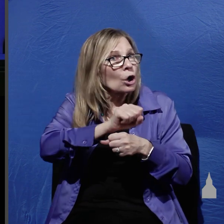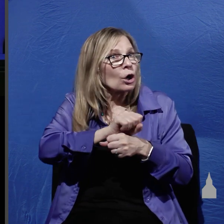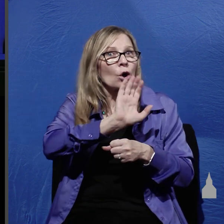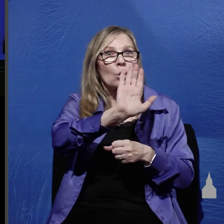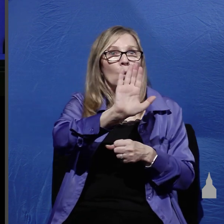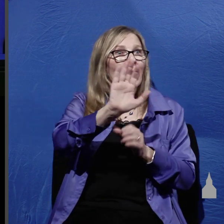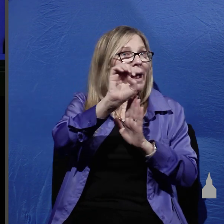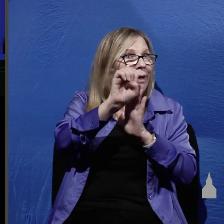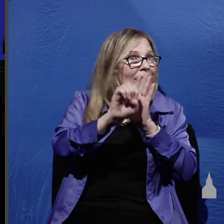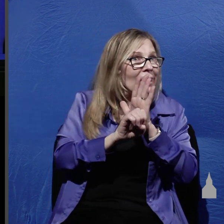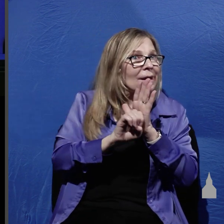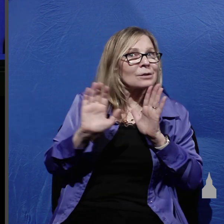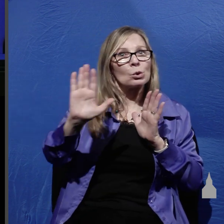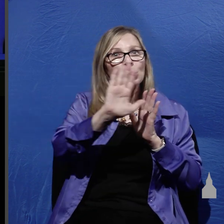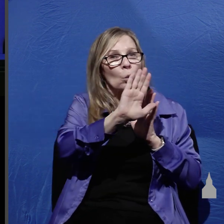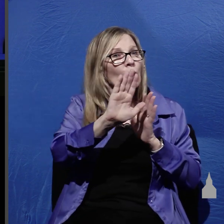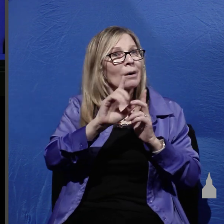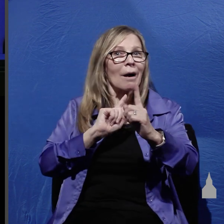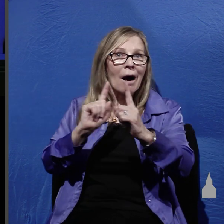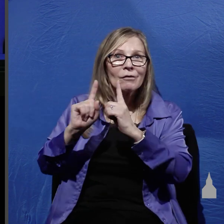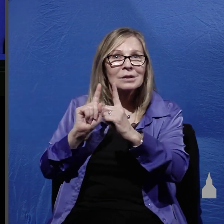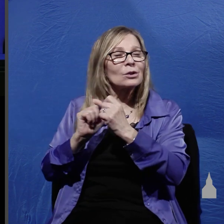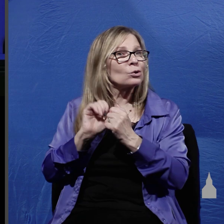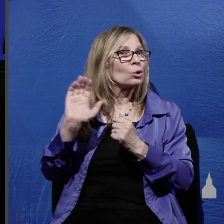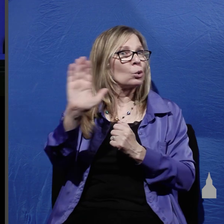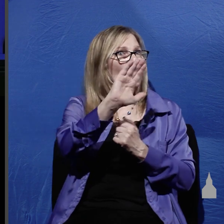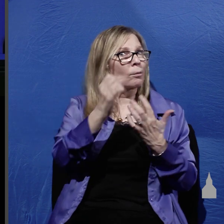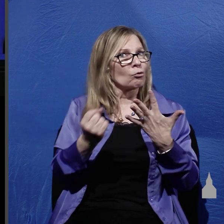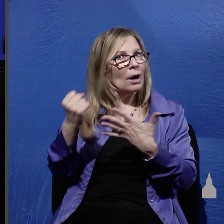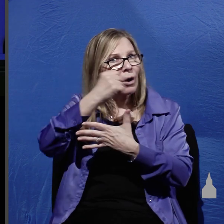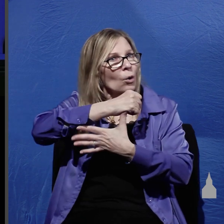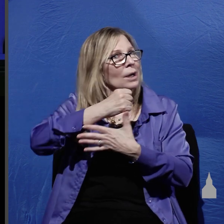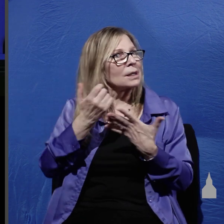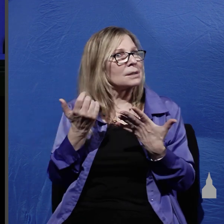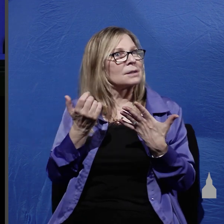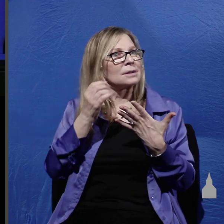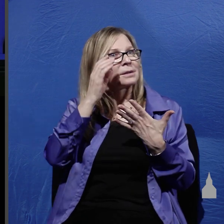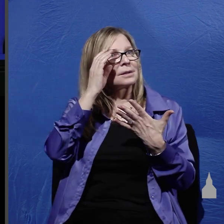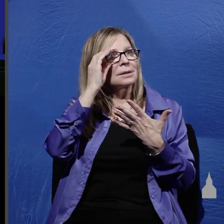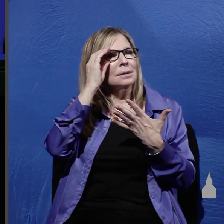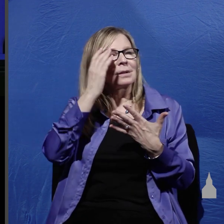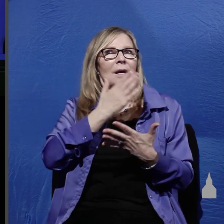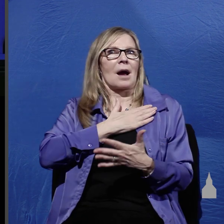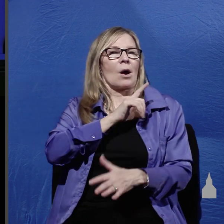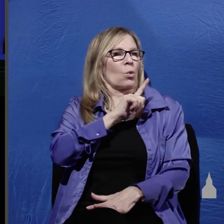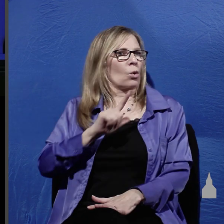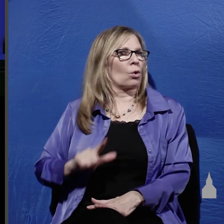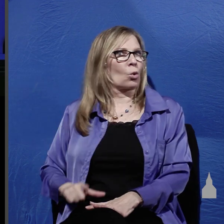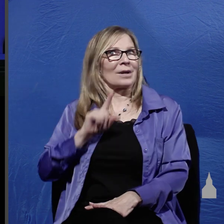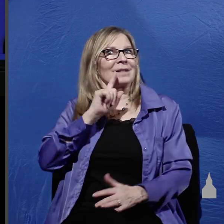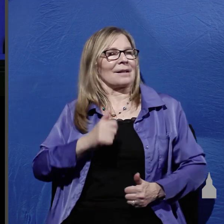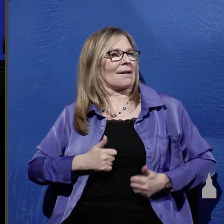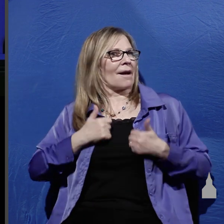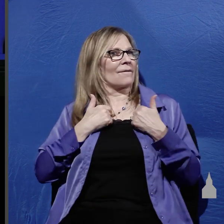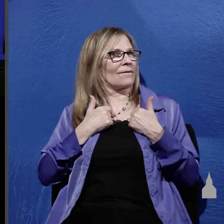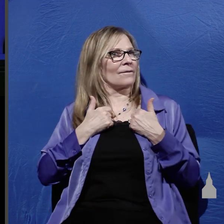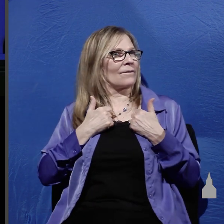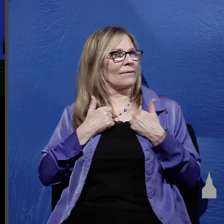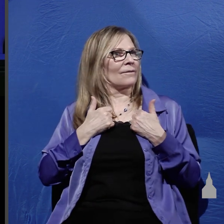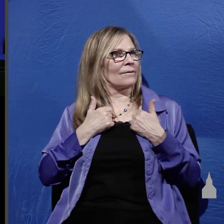ethics your morality your conversations your priorities our Lord is alive live like he